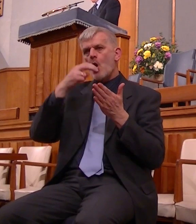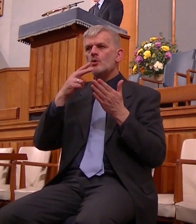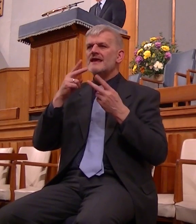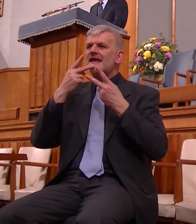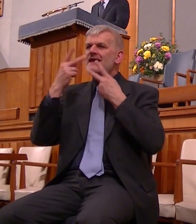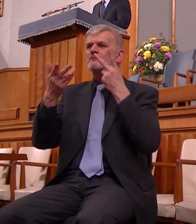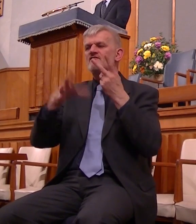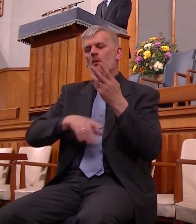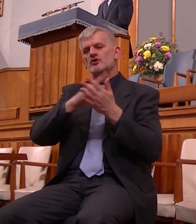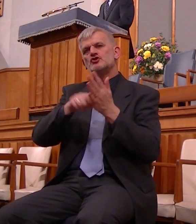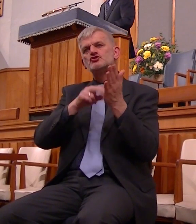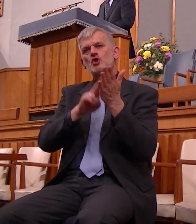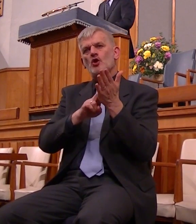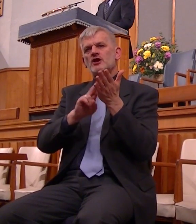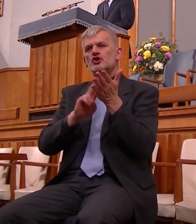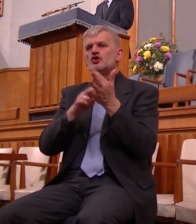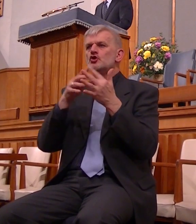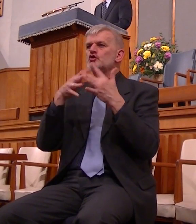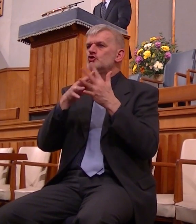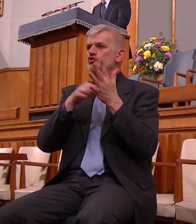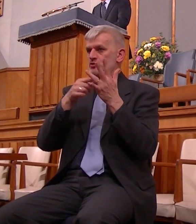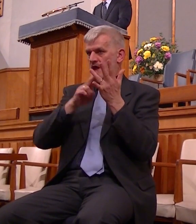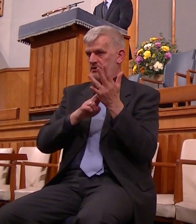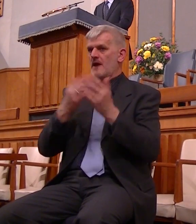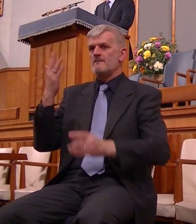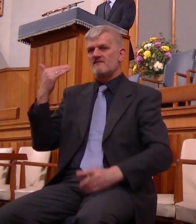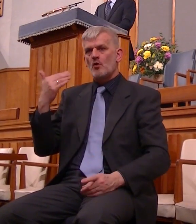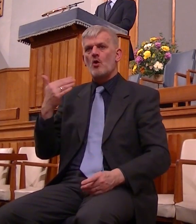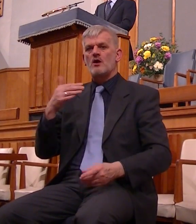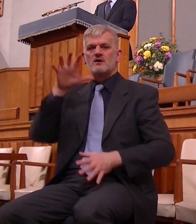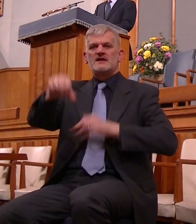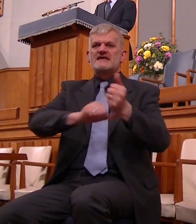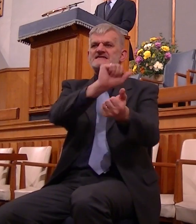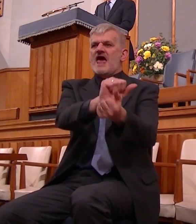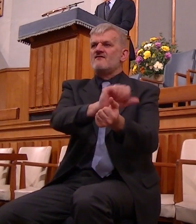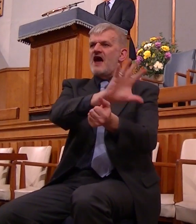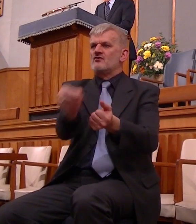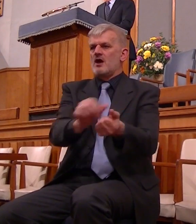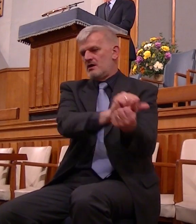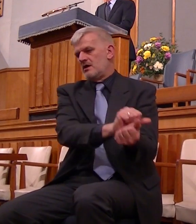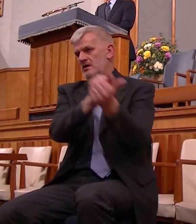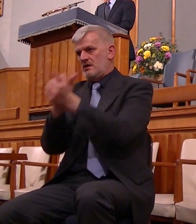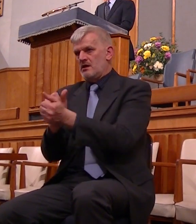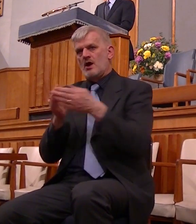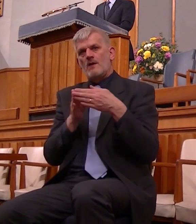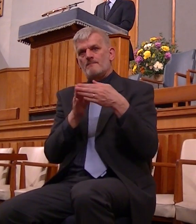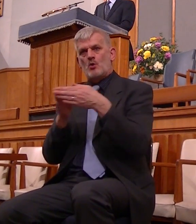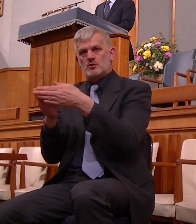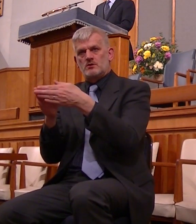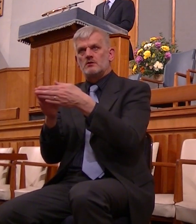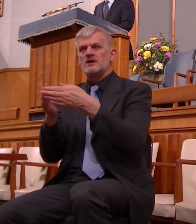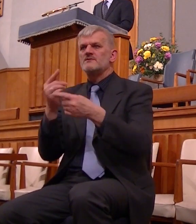and he was a slave trader seaman and he was converted in the